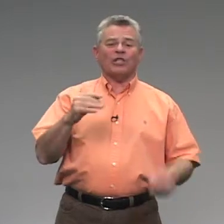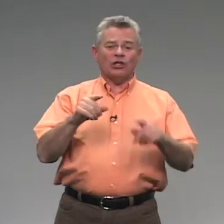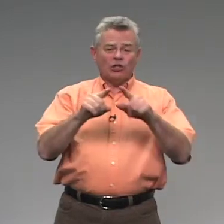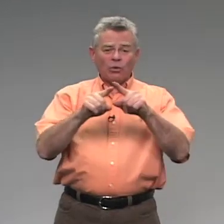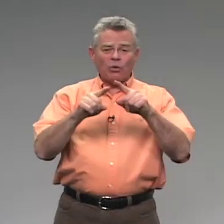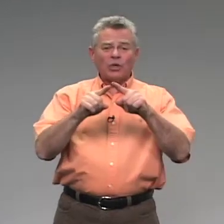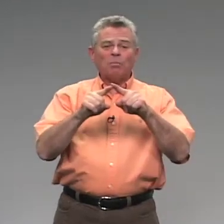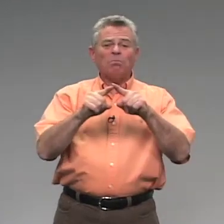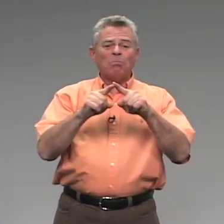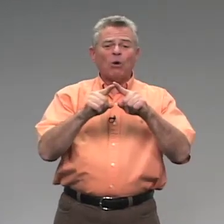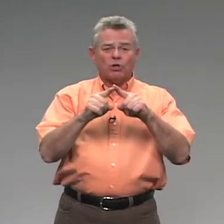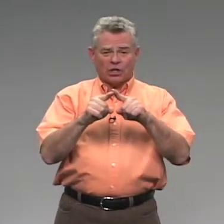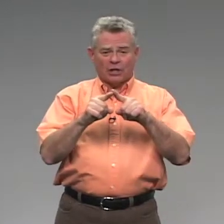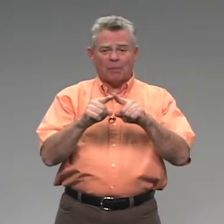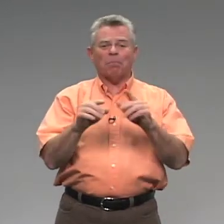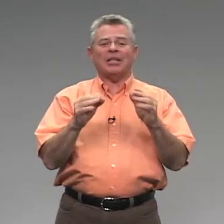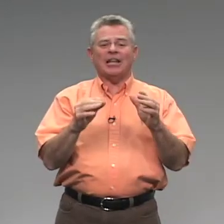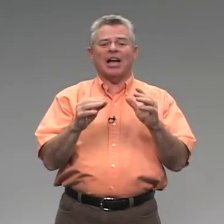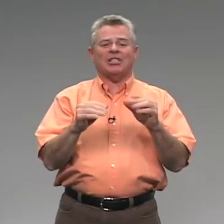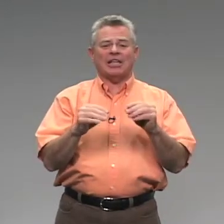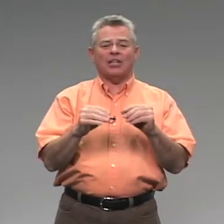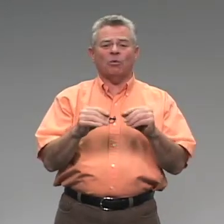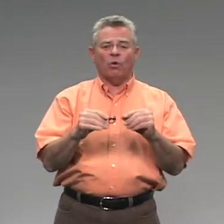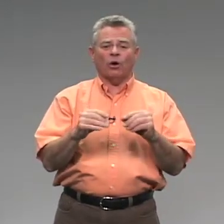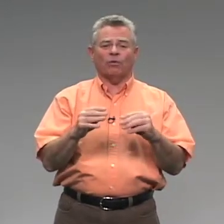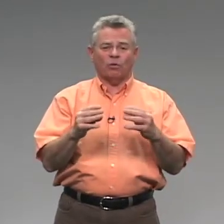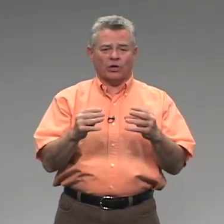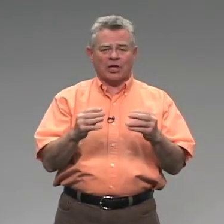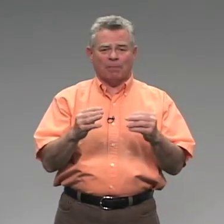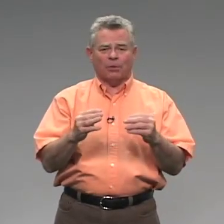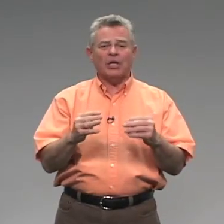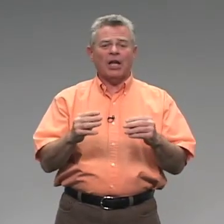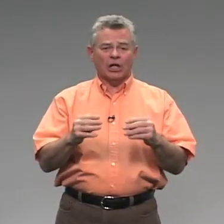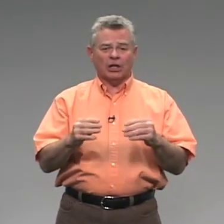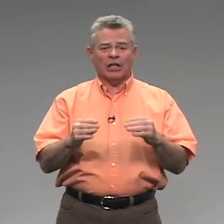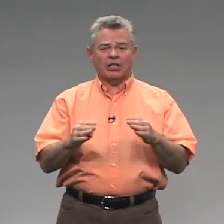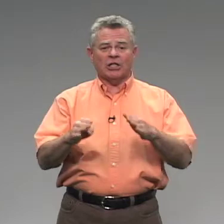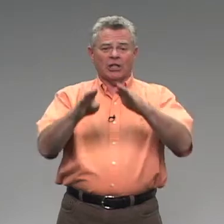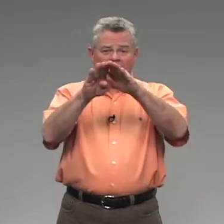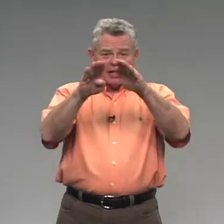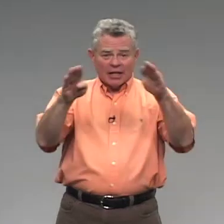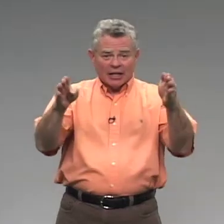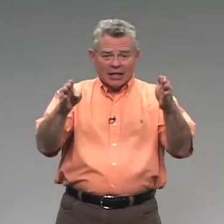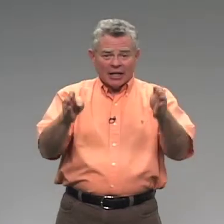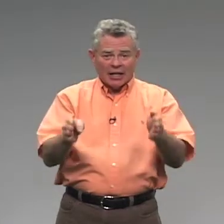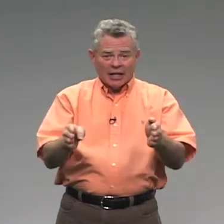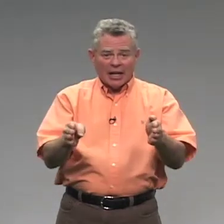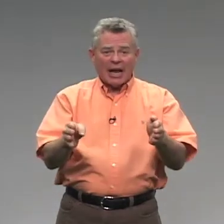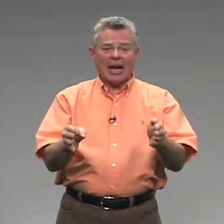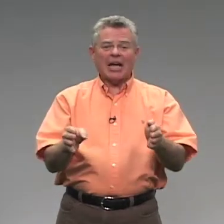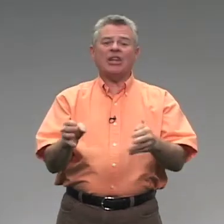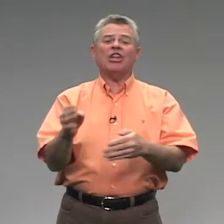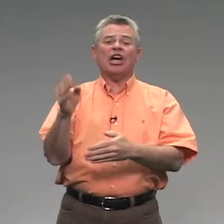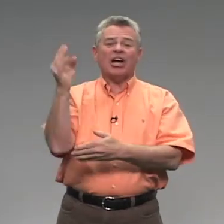to do the motion but not say the word. For example, little in the